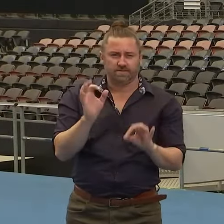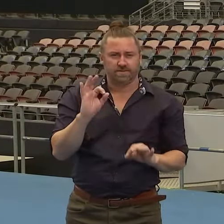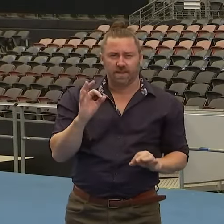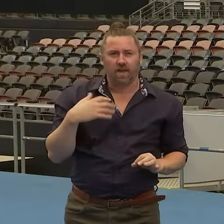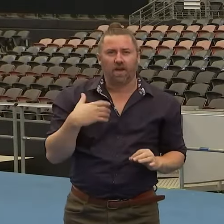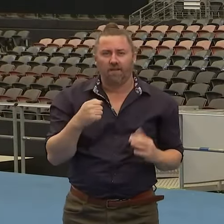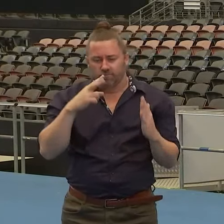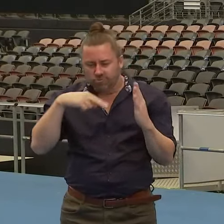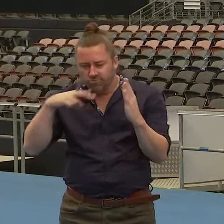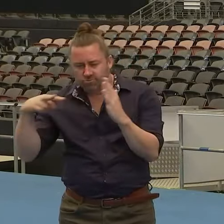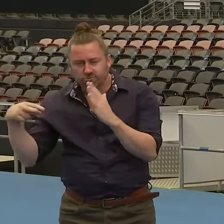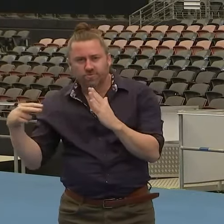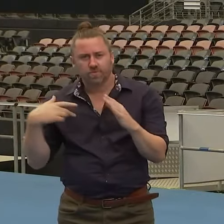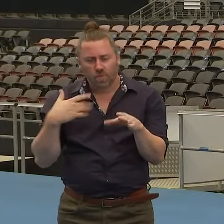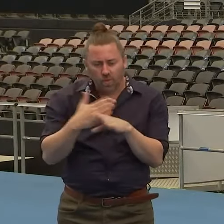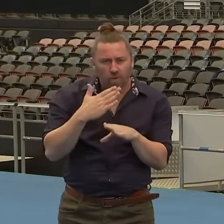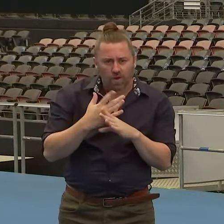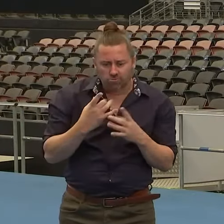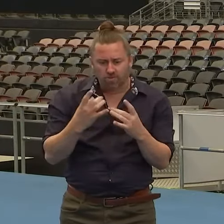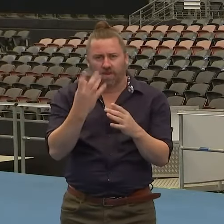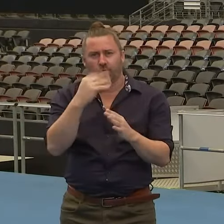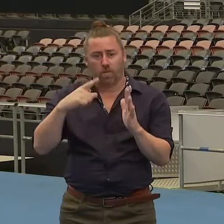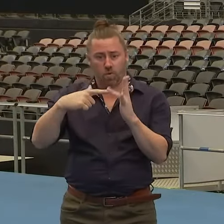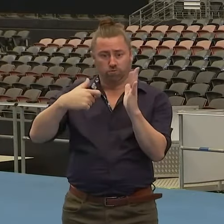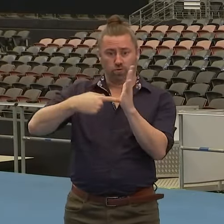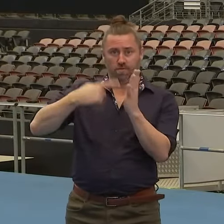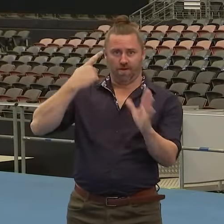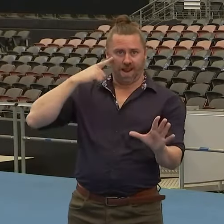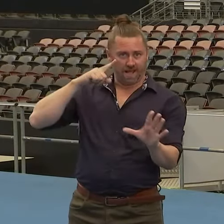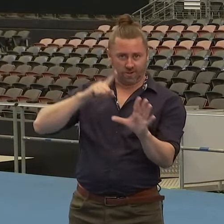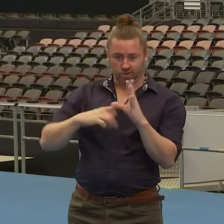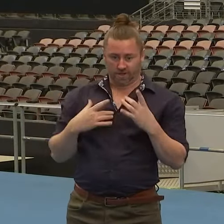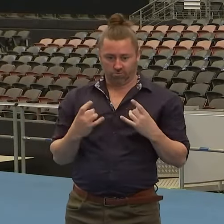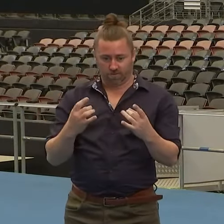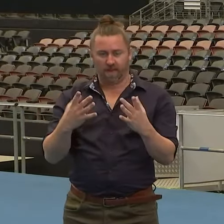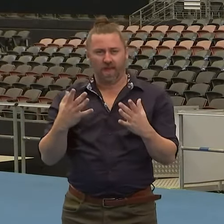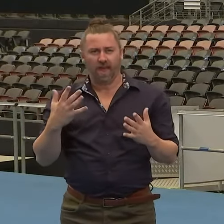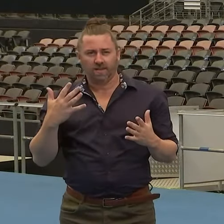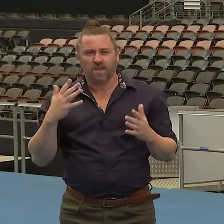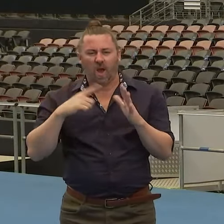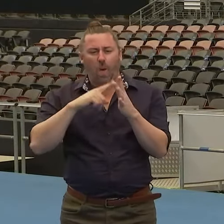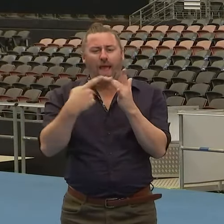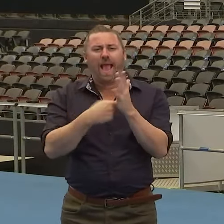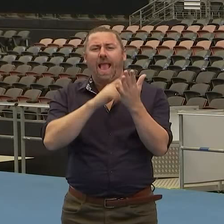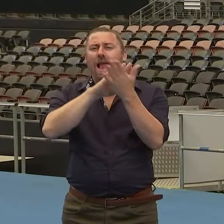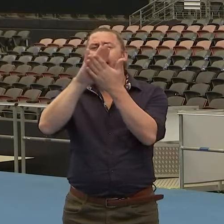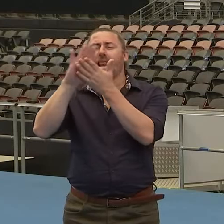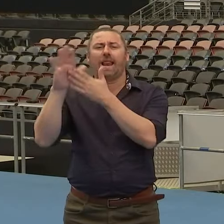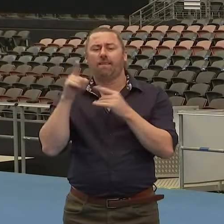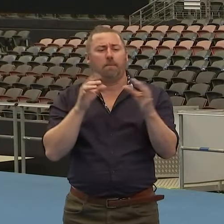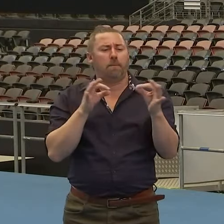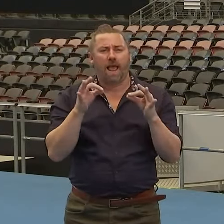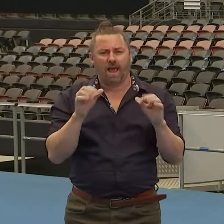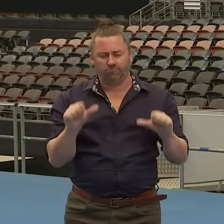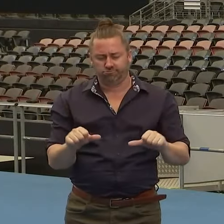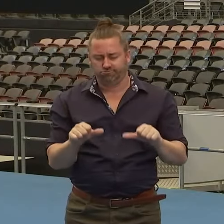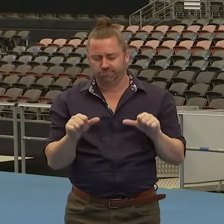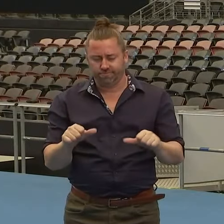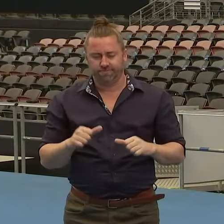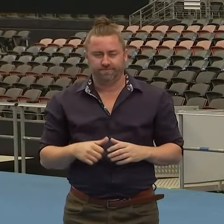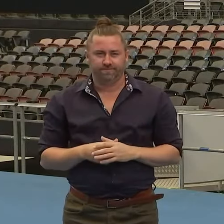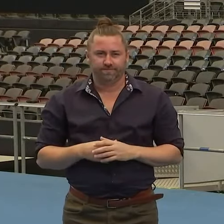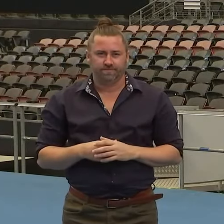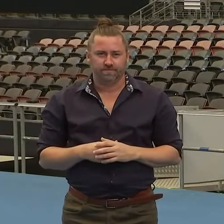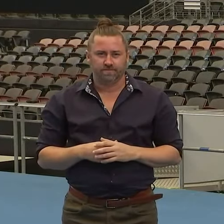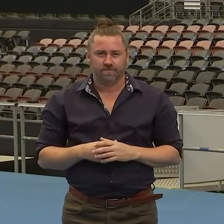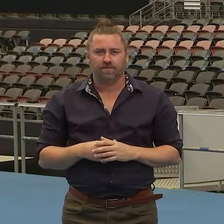received and all the work we've done since October last year, our ventilation plan is very well supported. Like I said,